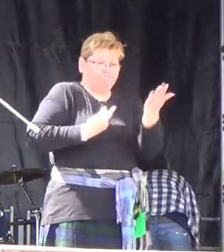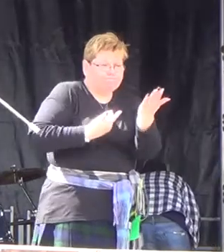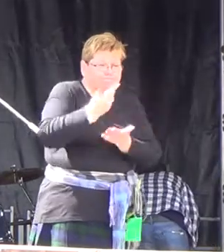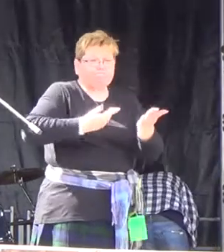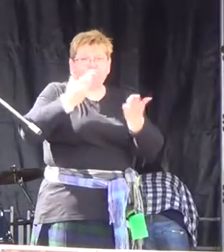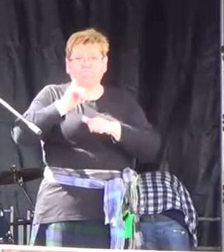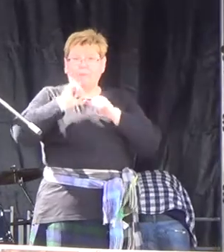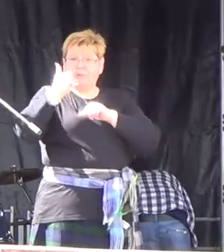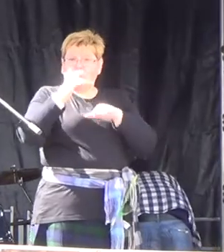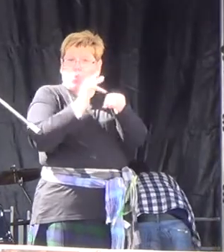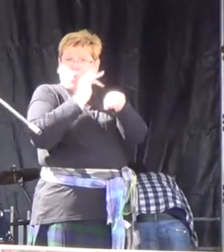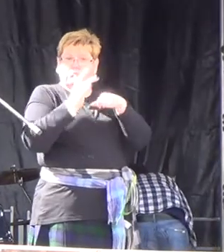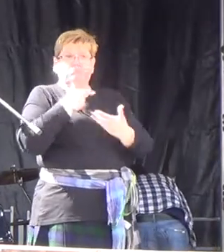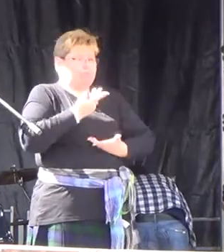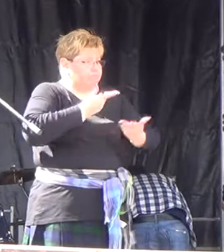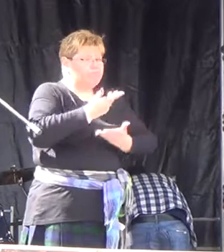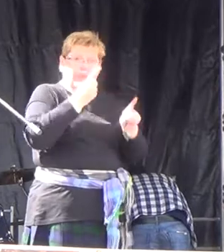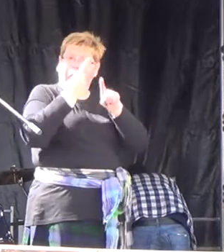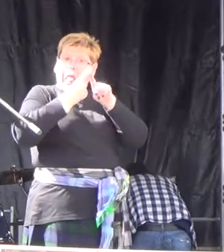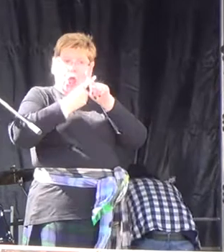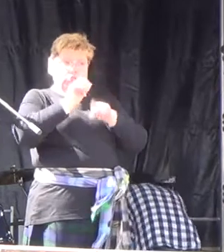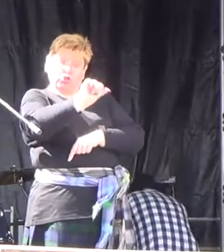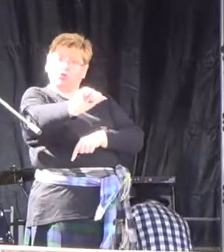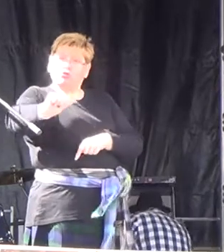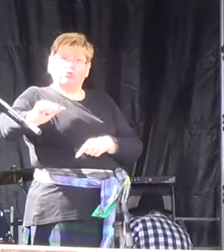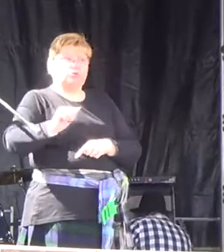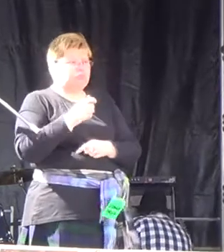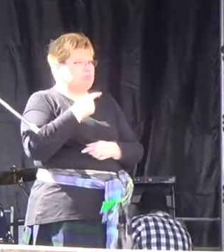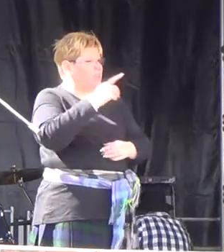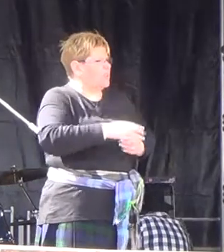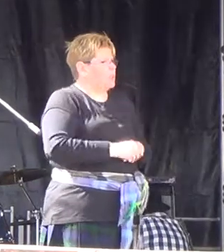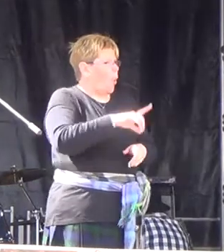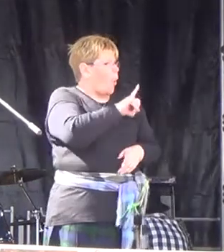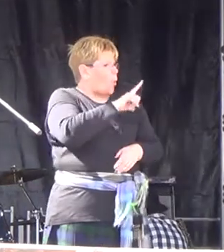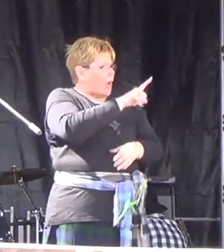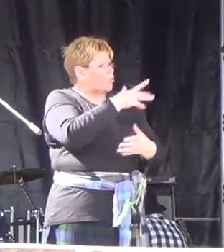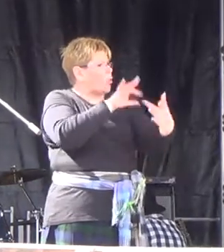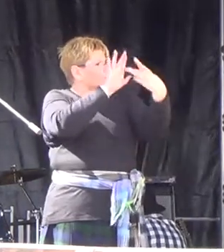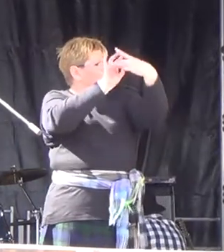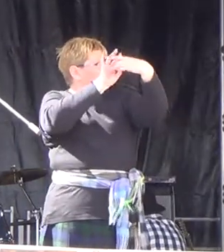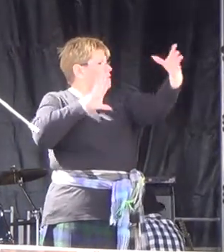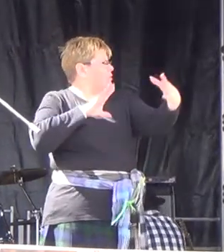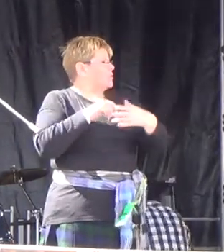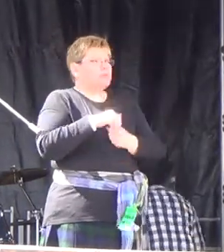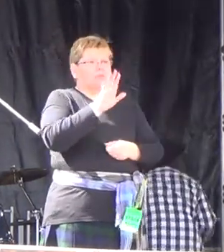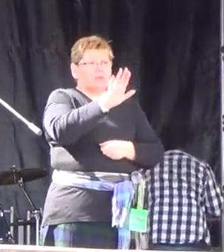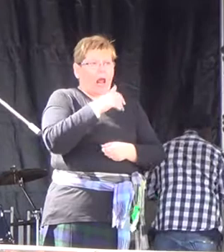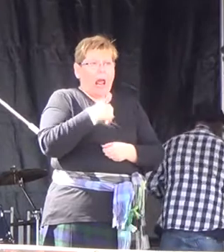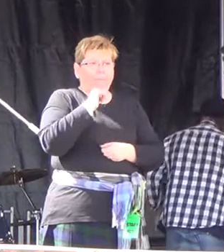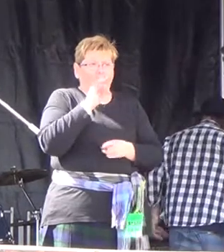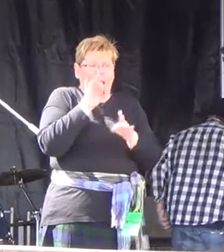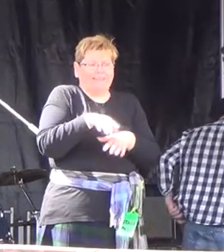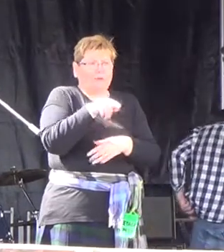after every show. And I had English people in the audience saying, oh, why are you leaving us? And I said, we're not leaving you.